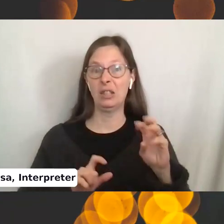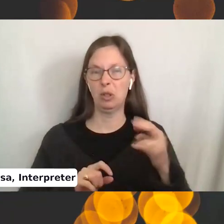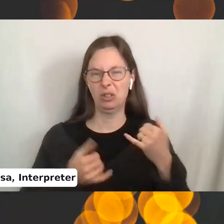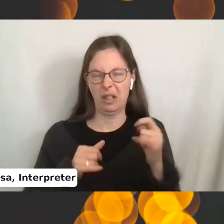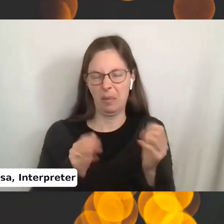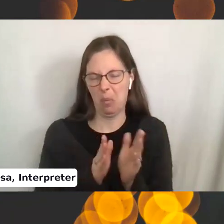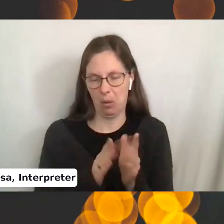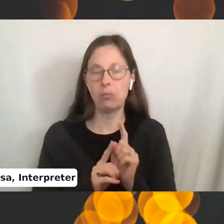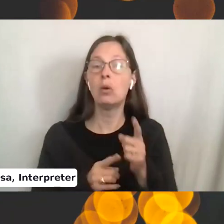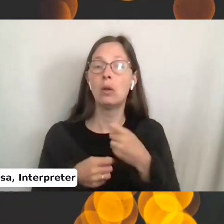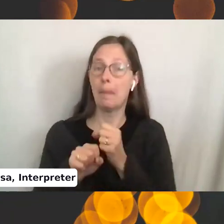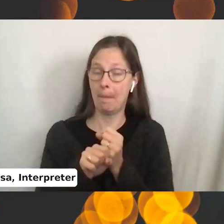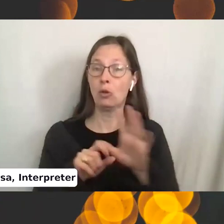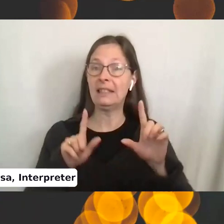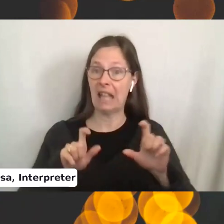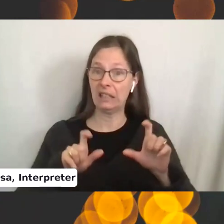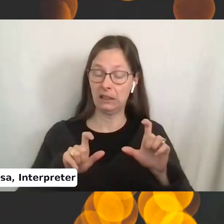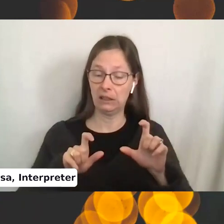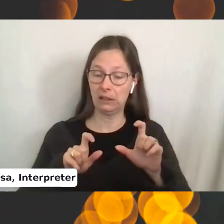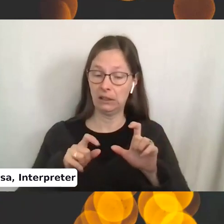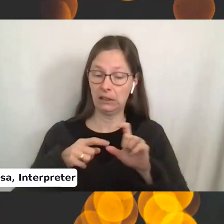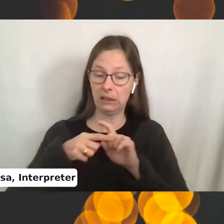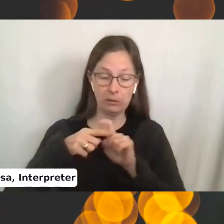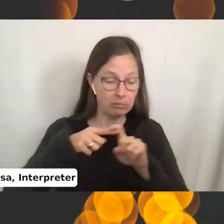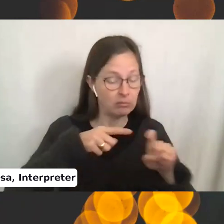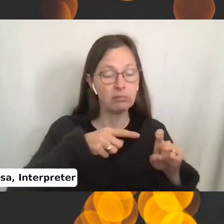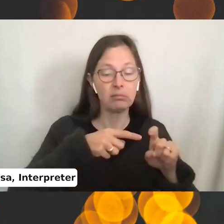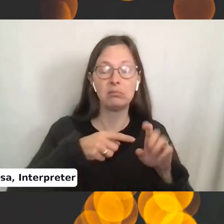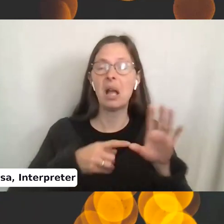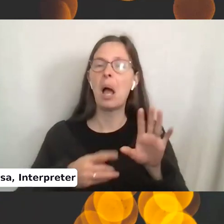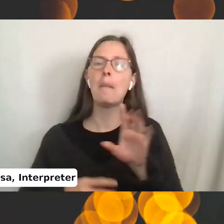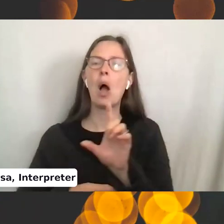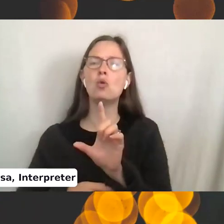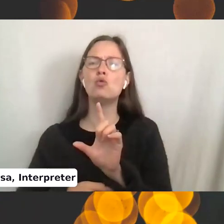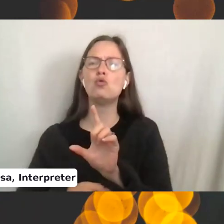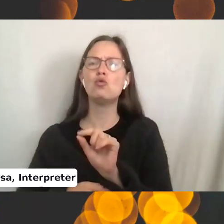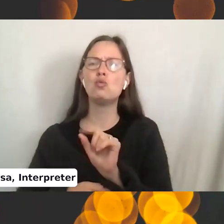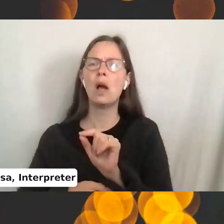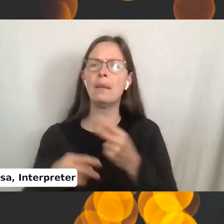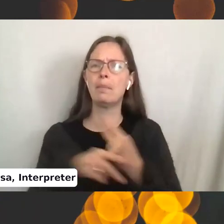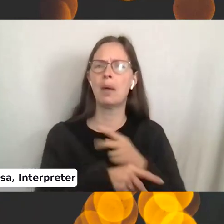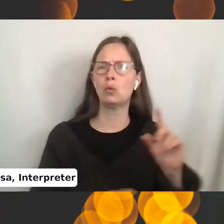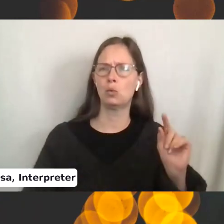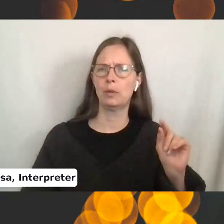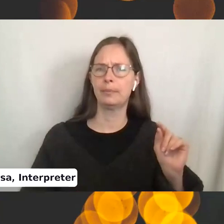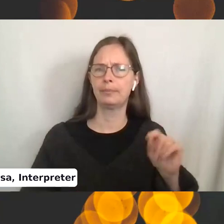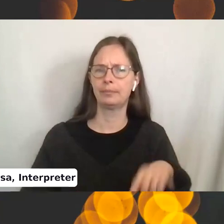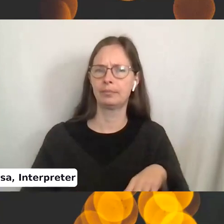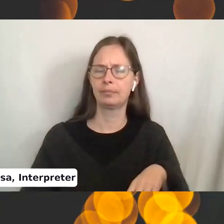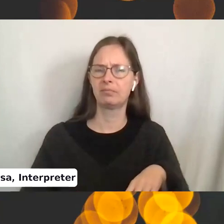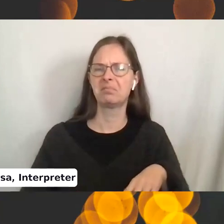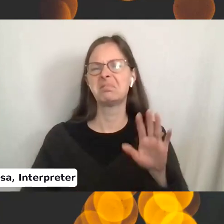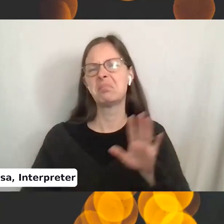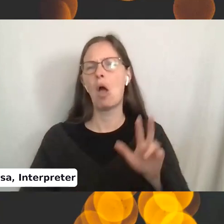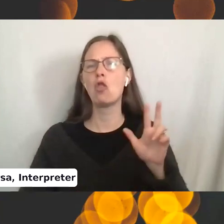but you would make the test swatch and you'd make it about 20 stitches by 20 stitches, about three by three